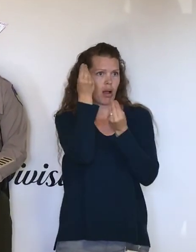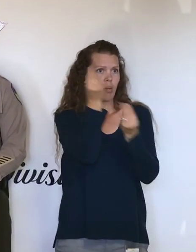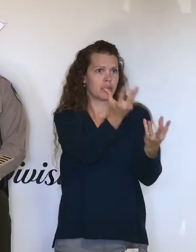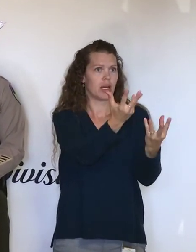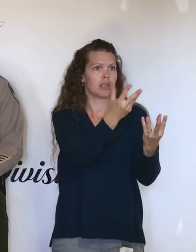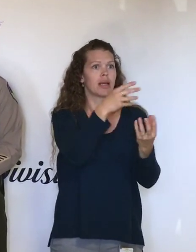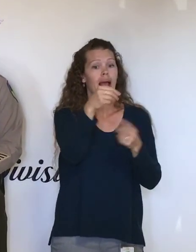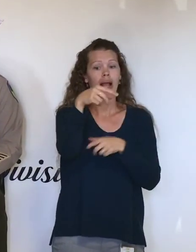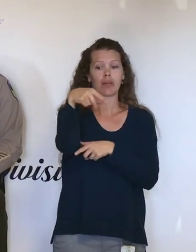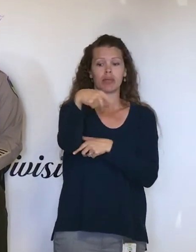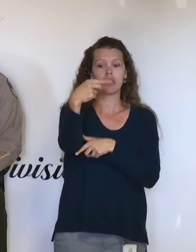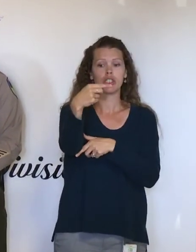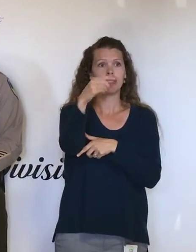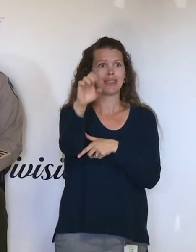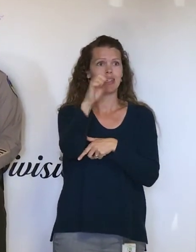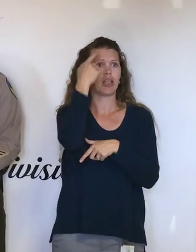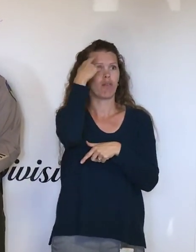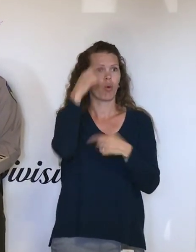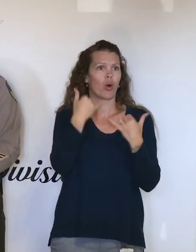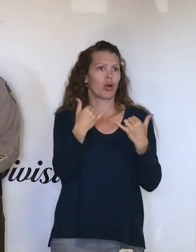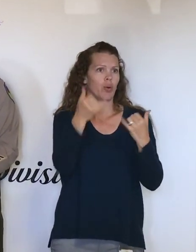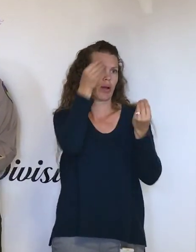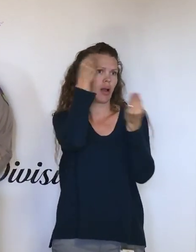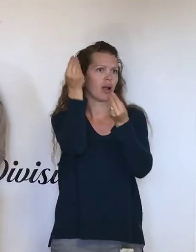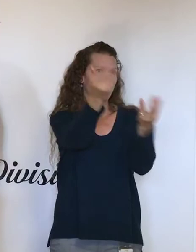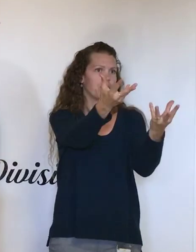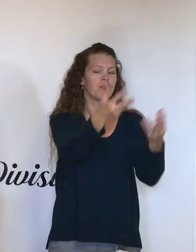updates with PG&E. Thank you everybody for coming.